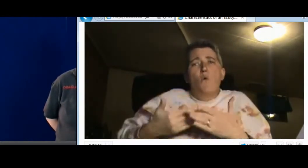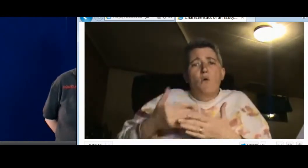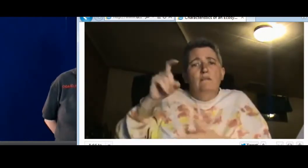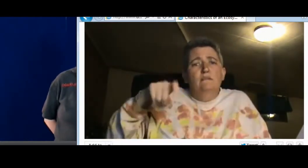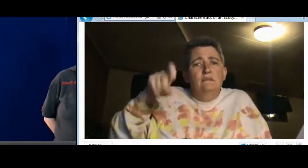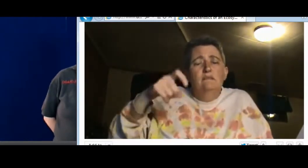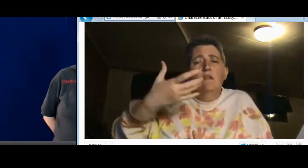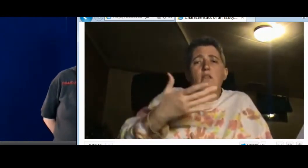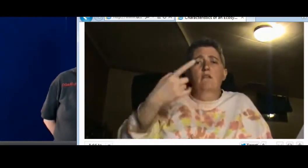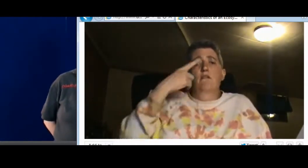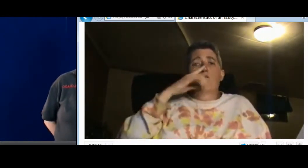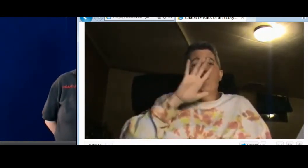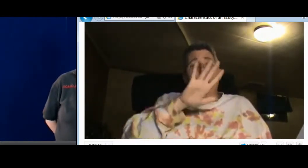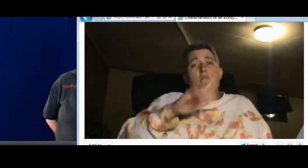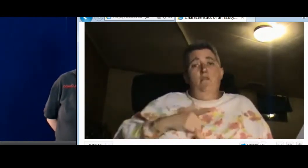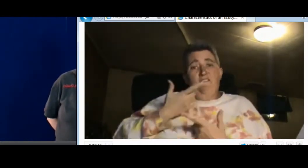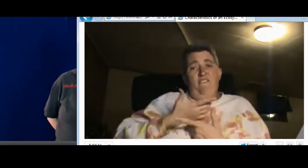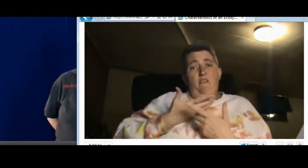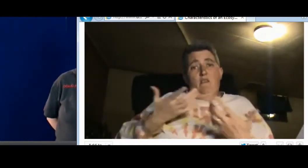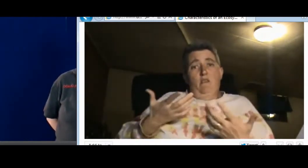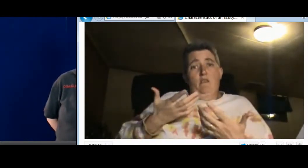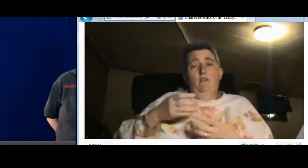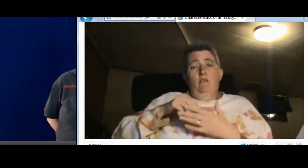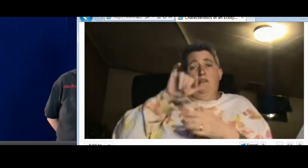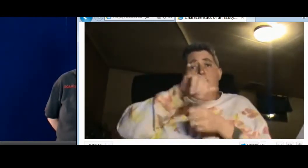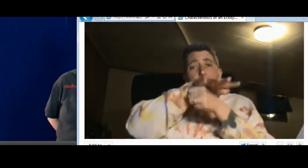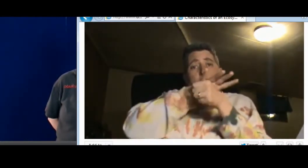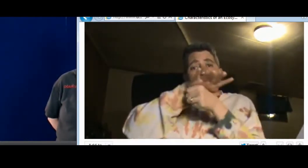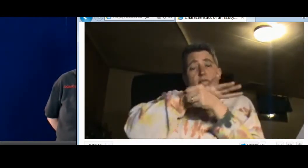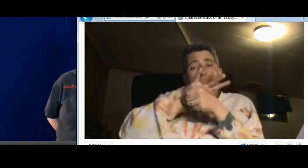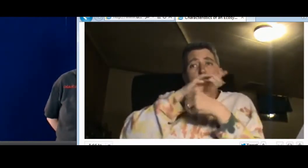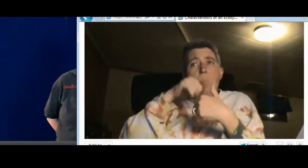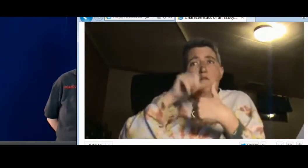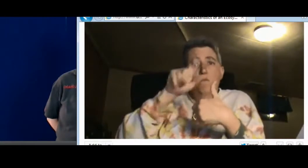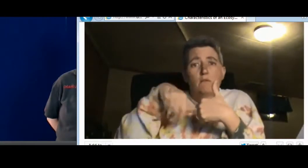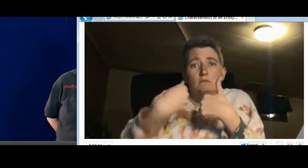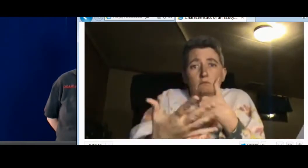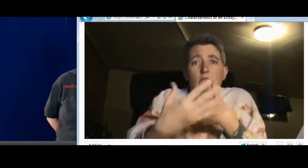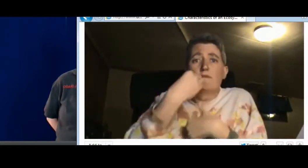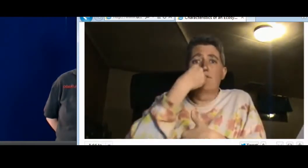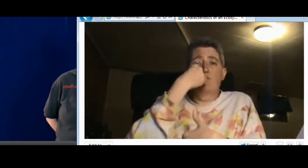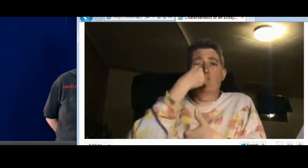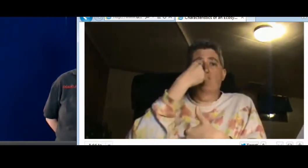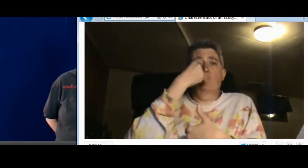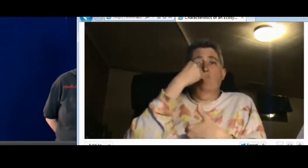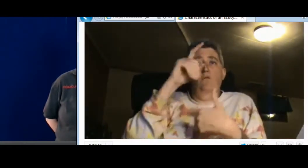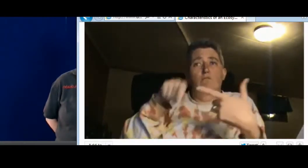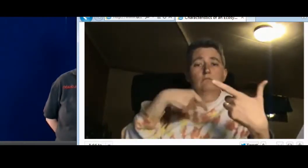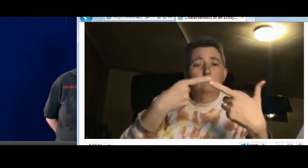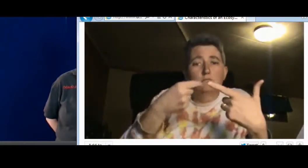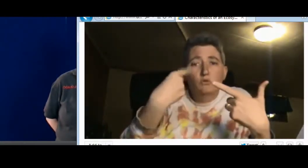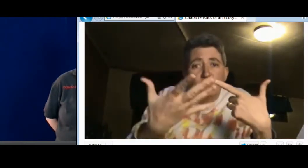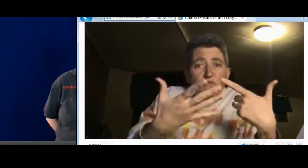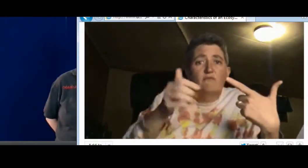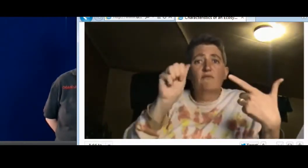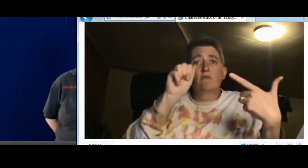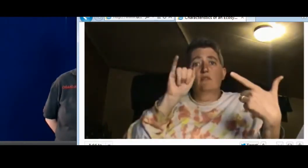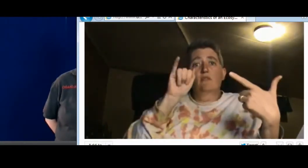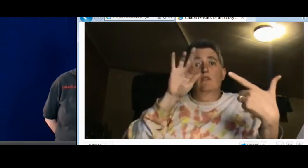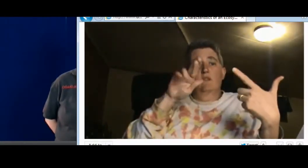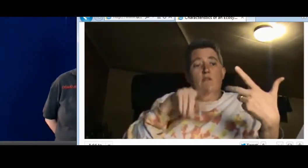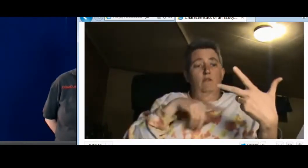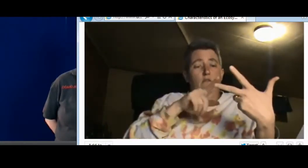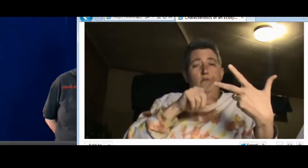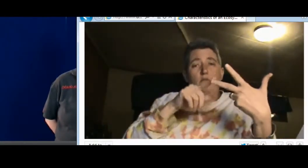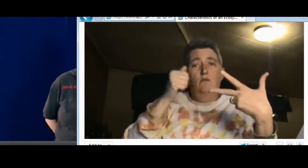Their habitat must provide all the needs necessary for their survival. They have to provide food in